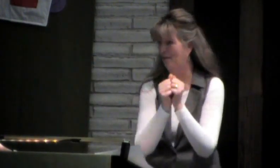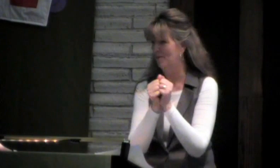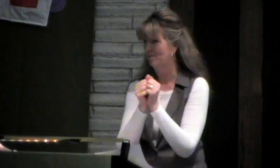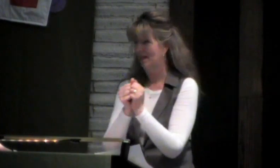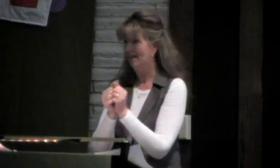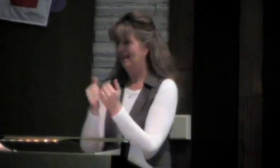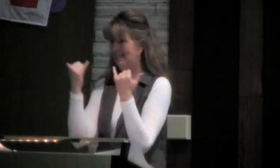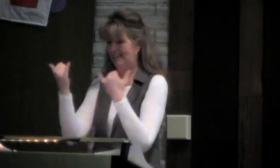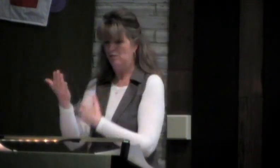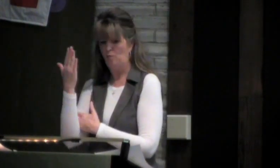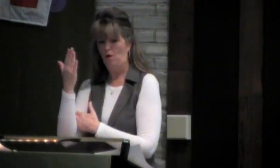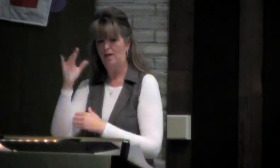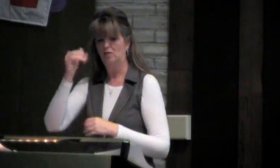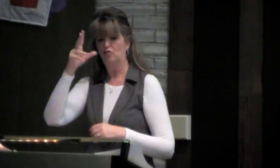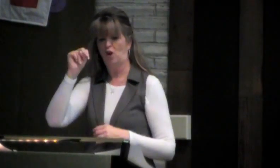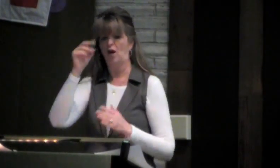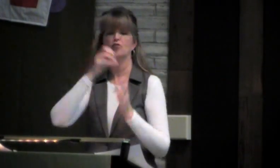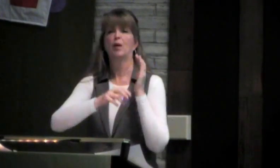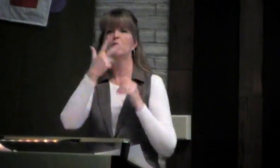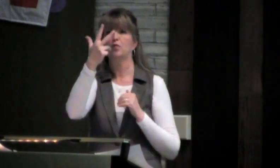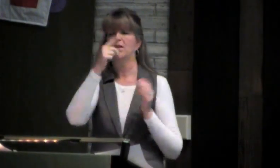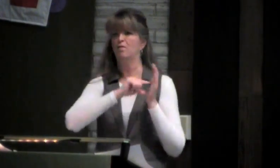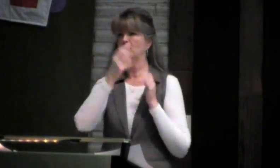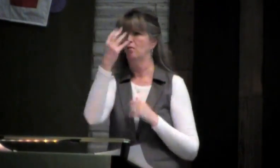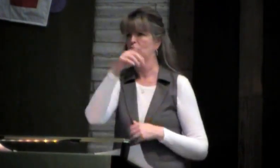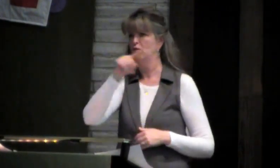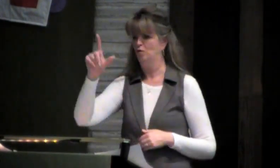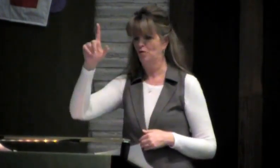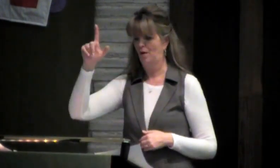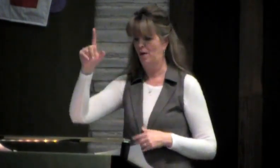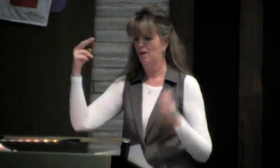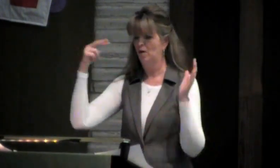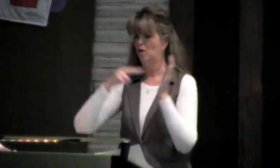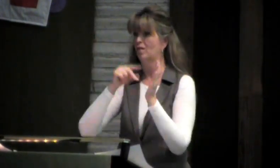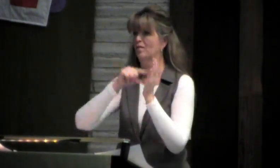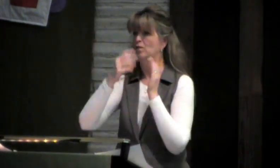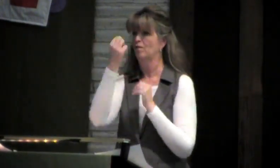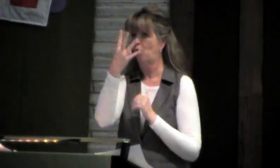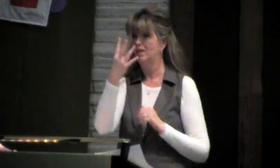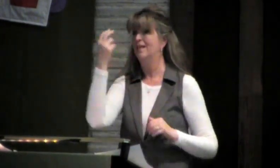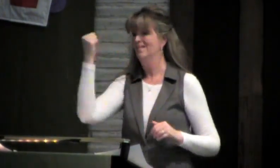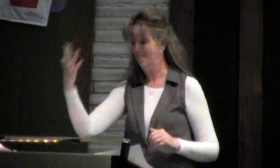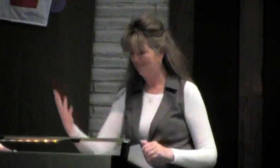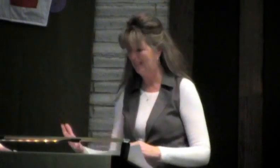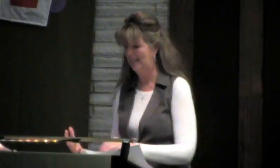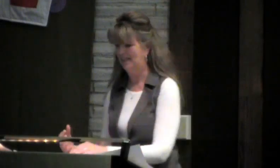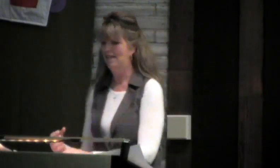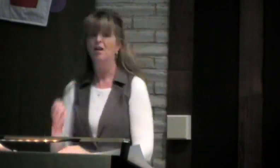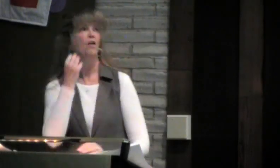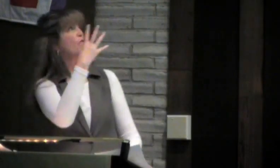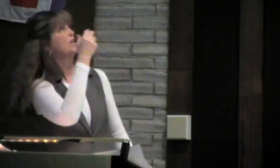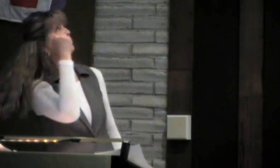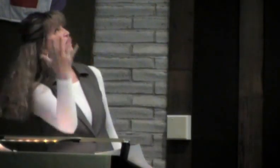explore the scriptures together. And we'll do that this morning. So John, chapter 3, verses 14 and 15,